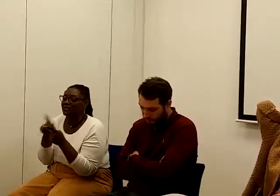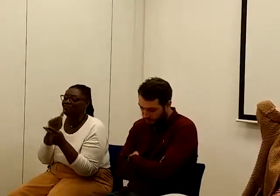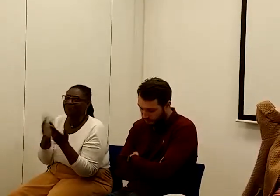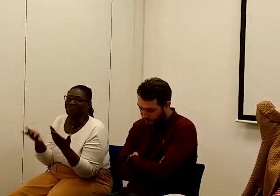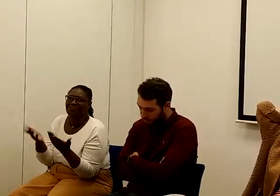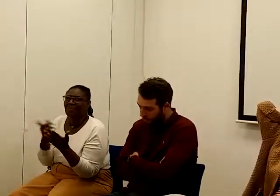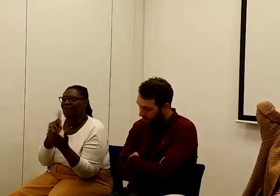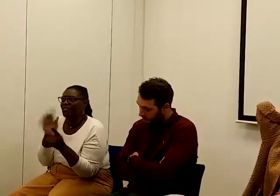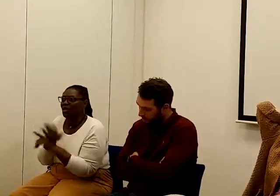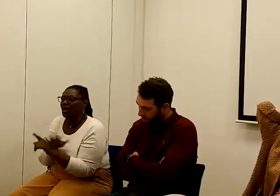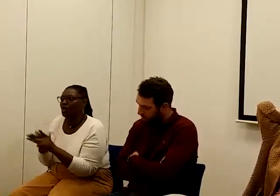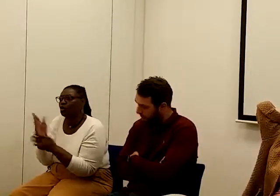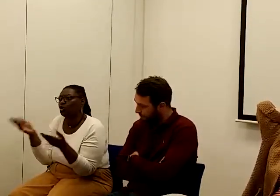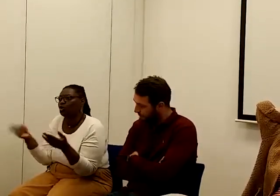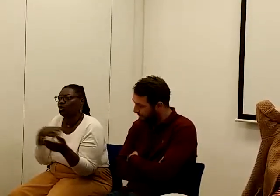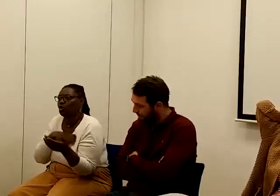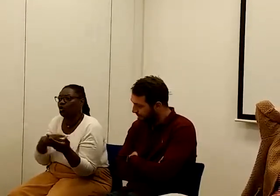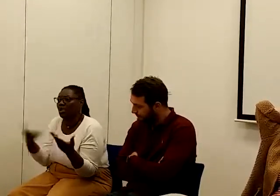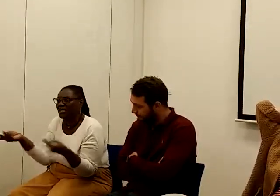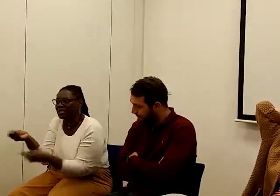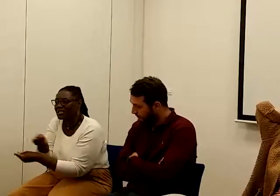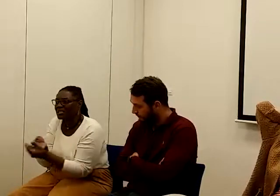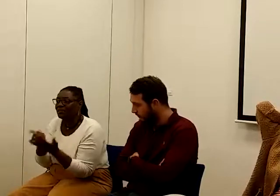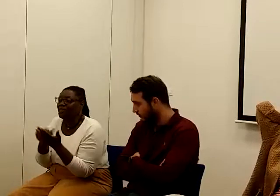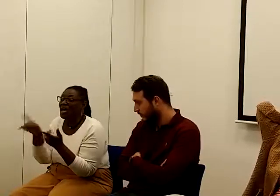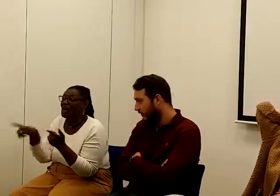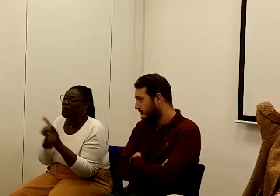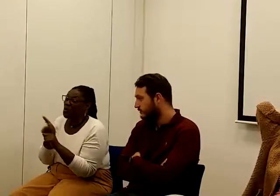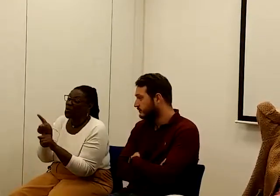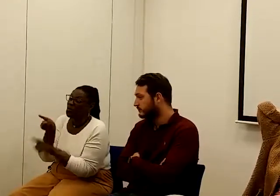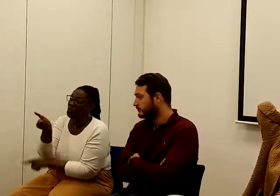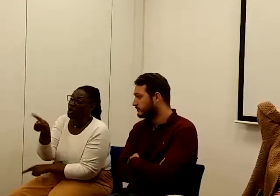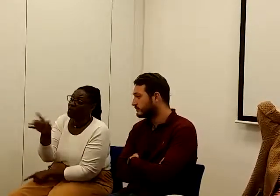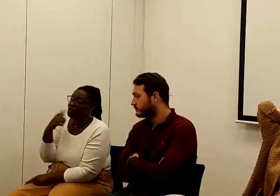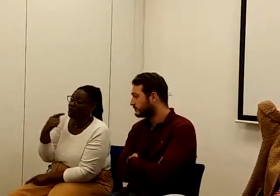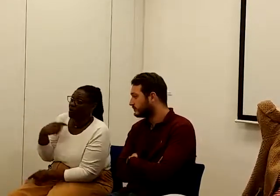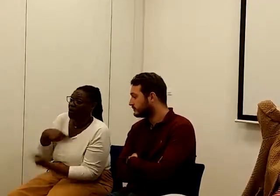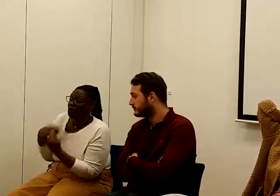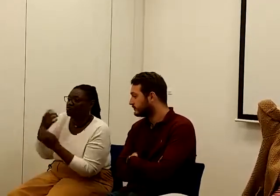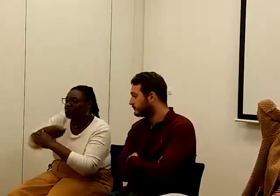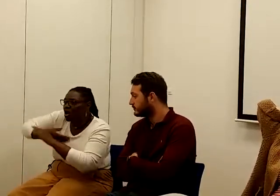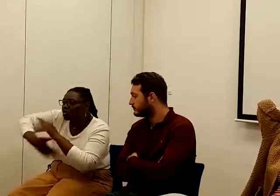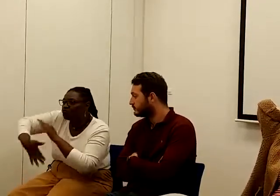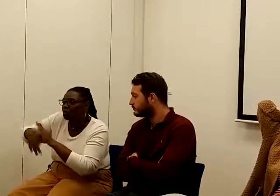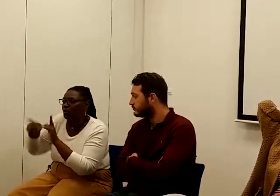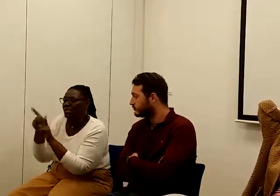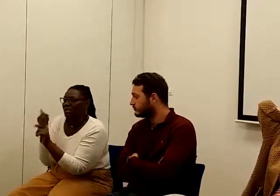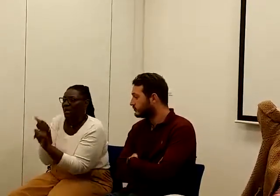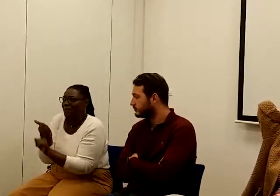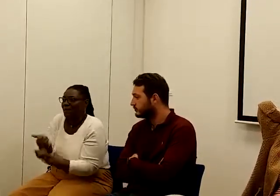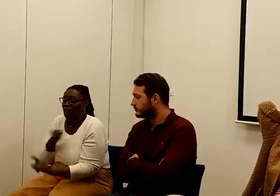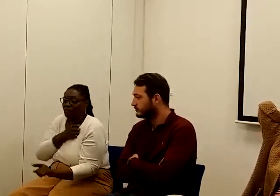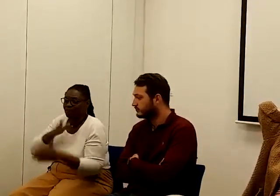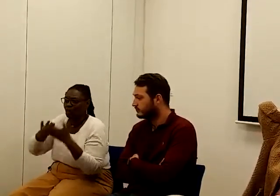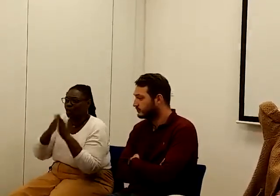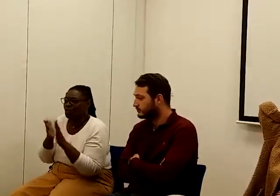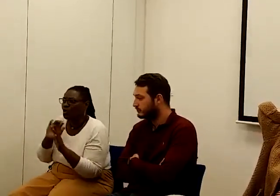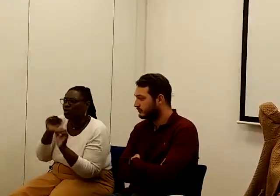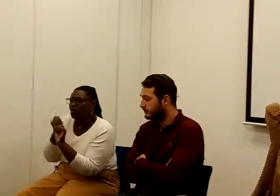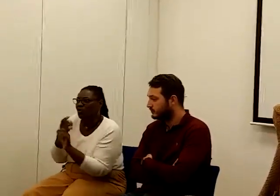you know, the local trade unions, but also grassroots campaigners. Because we're all doing the same thing in